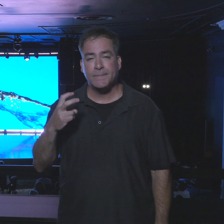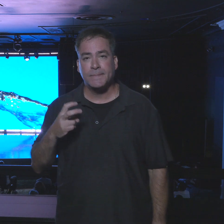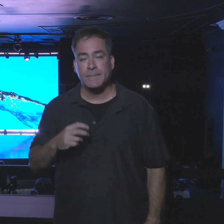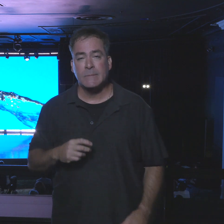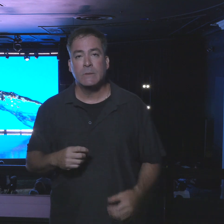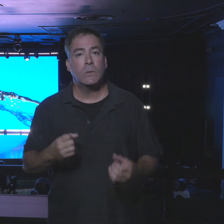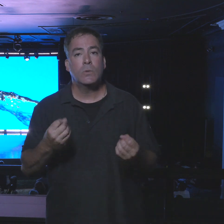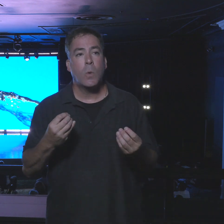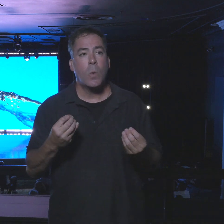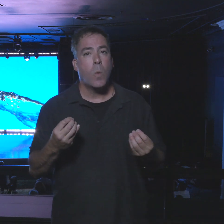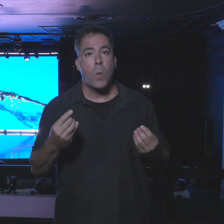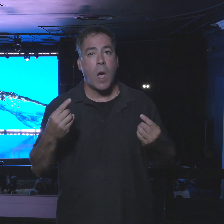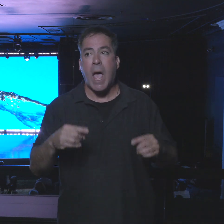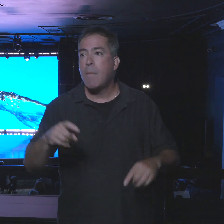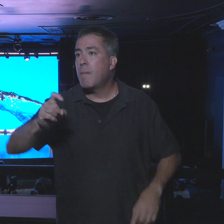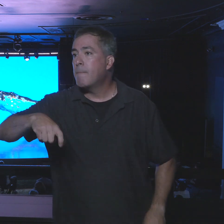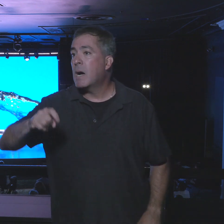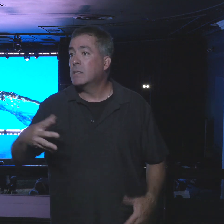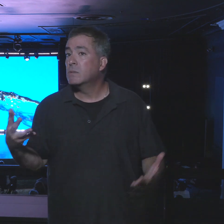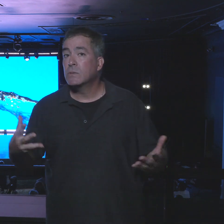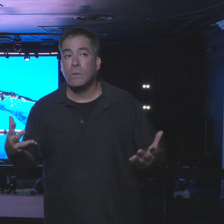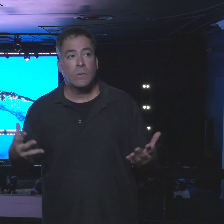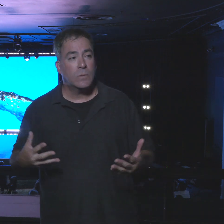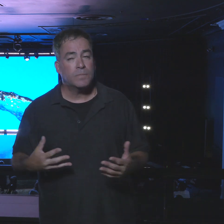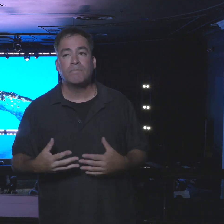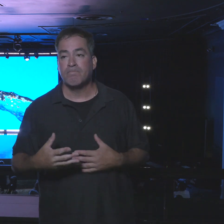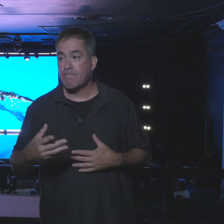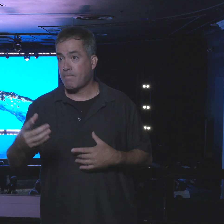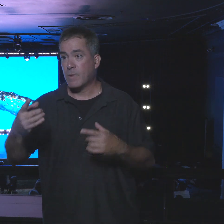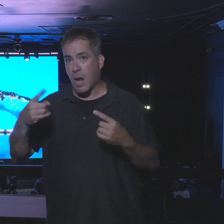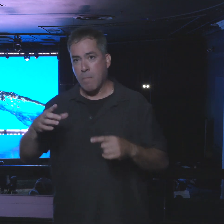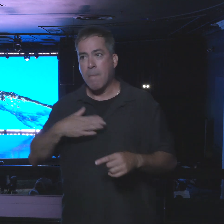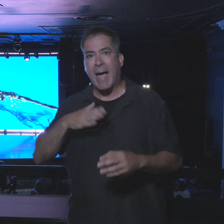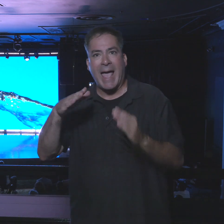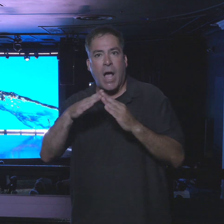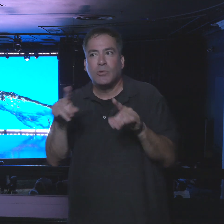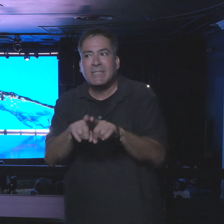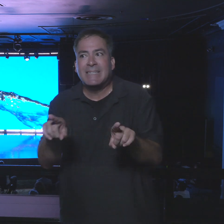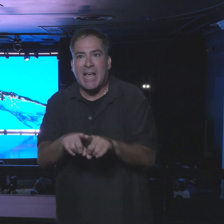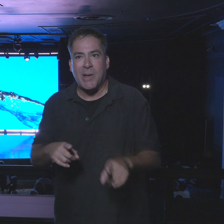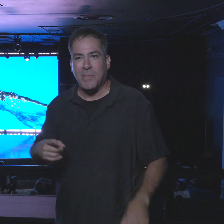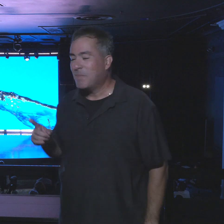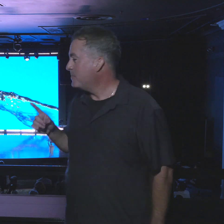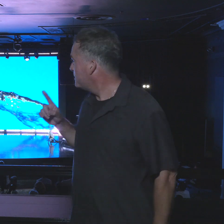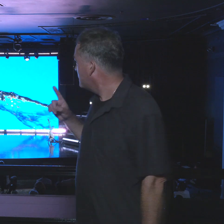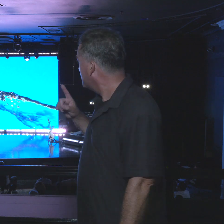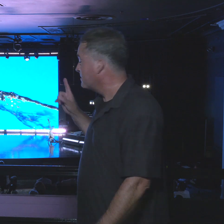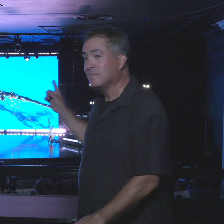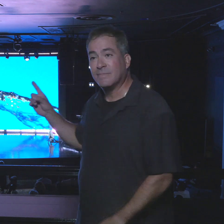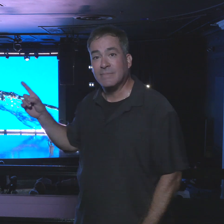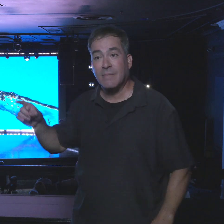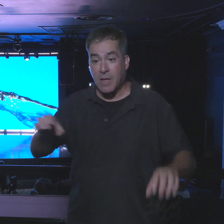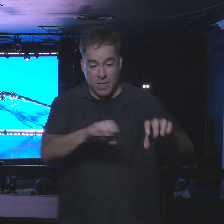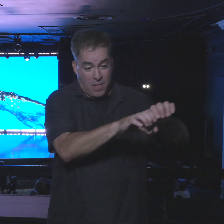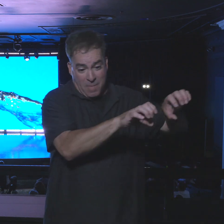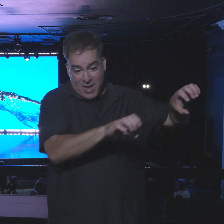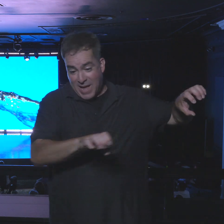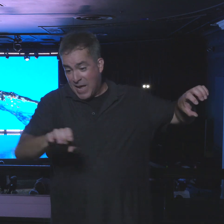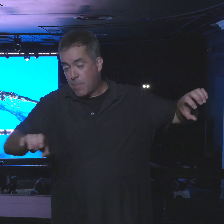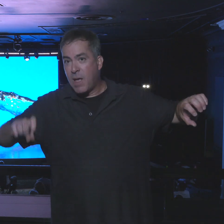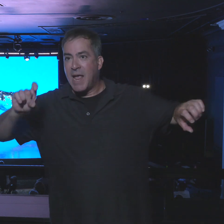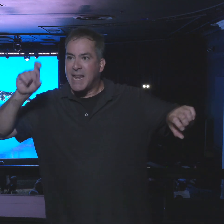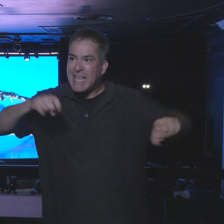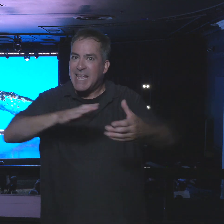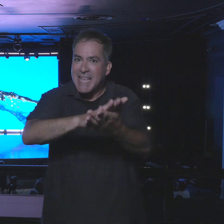So, what has to happen is what happened in my house. Those pipes had to be